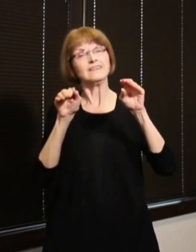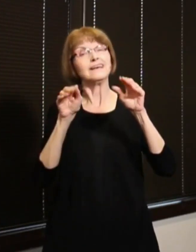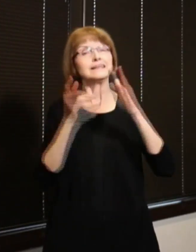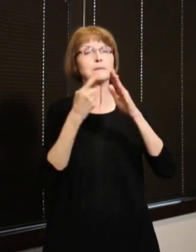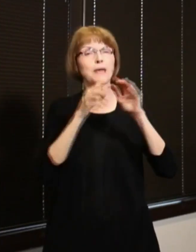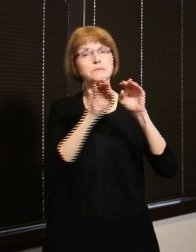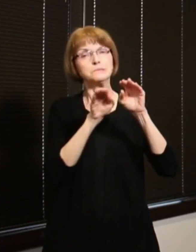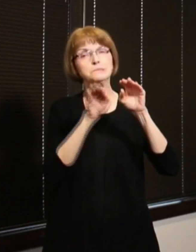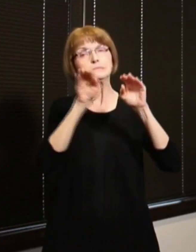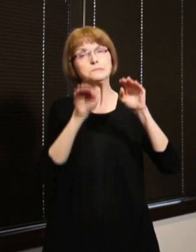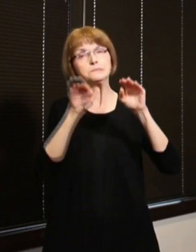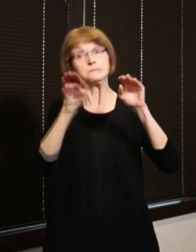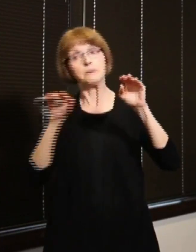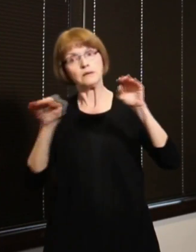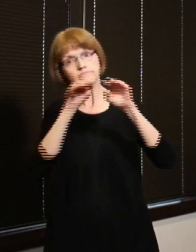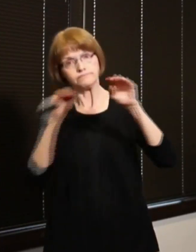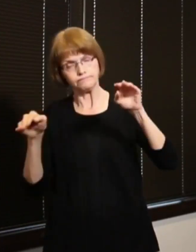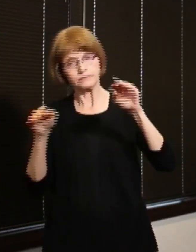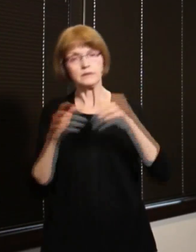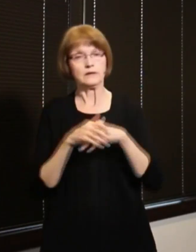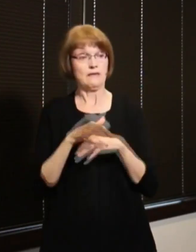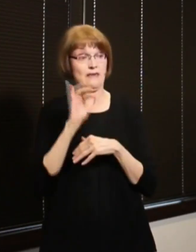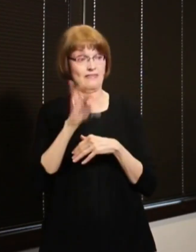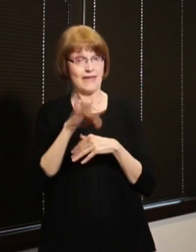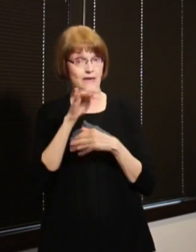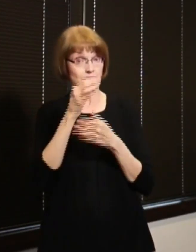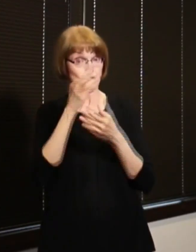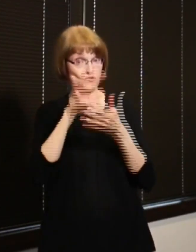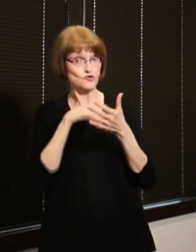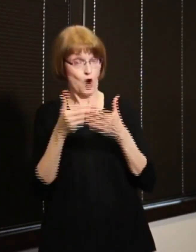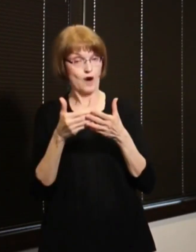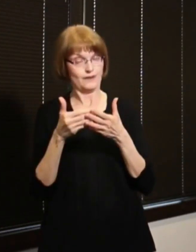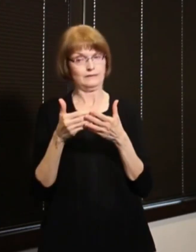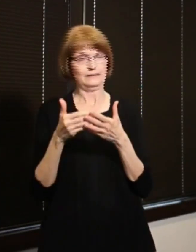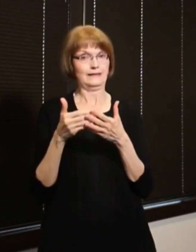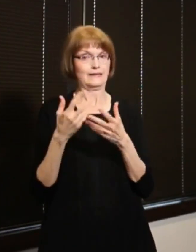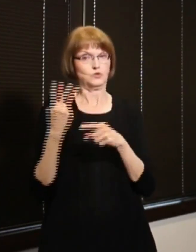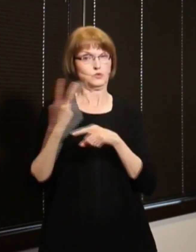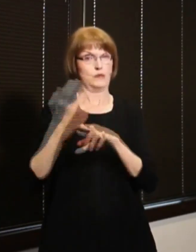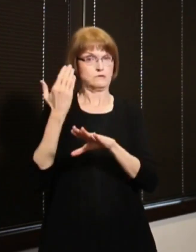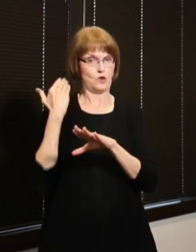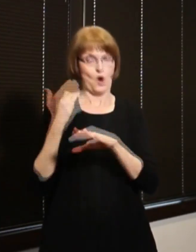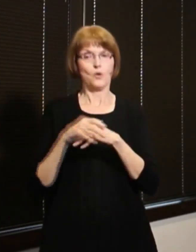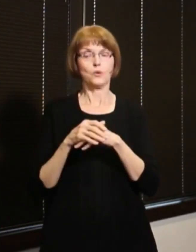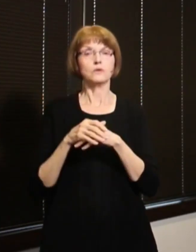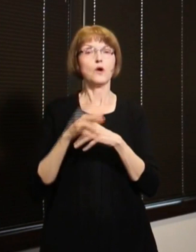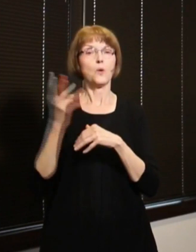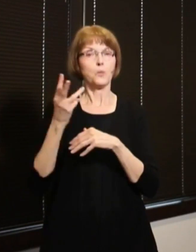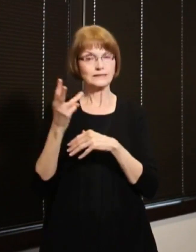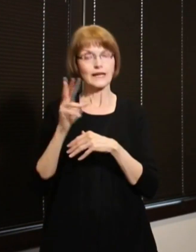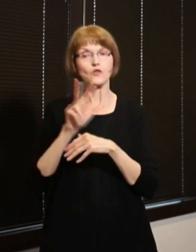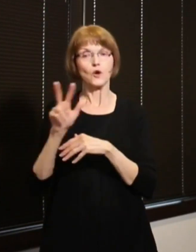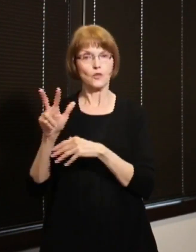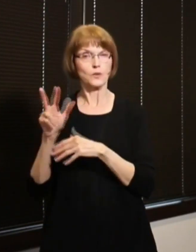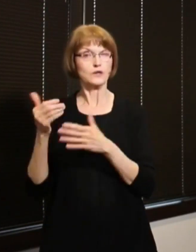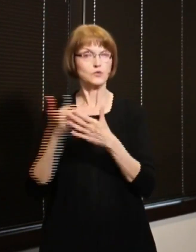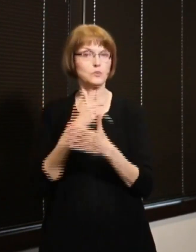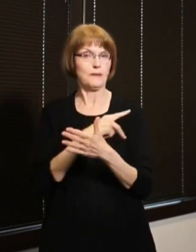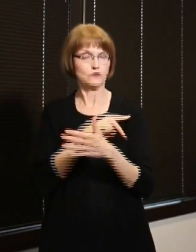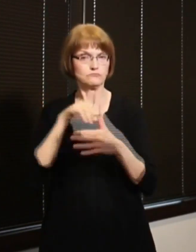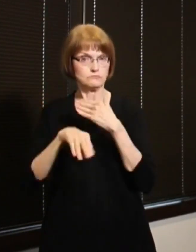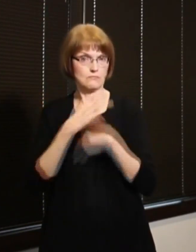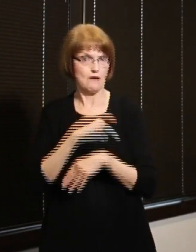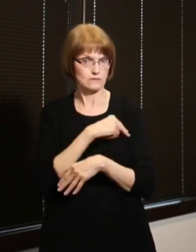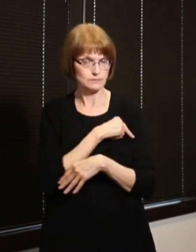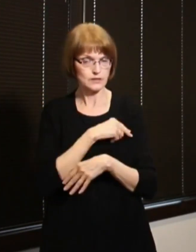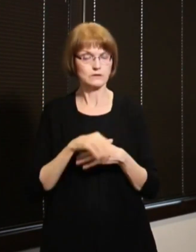reported on this chart are lagged for about two days. And so as you can see, on Wednesday, we admitted 33 new patients for COVID. And